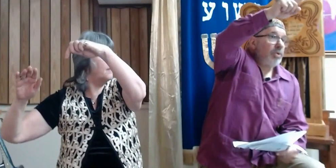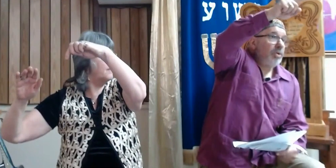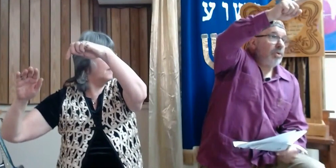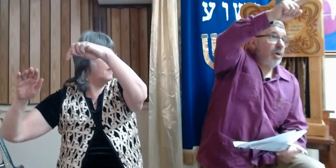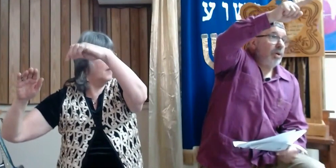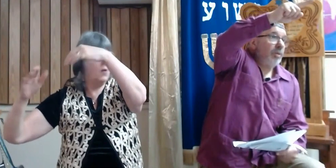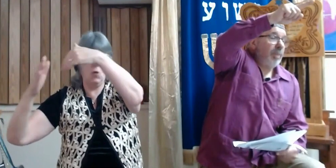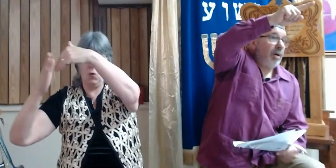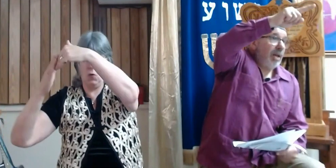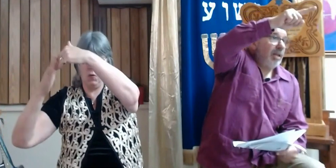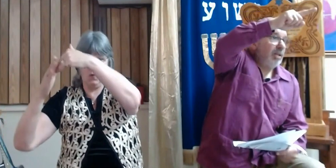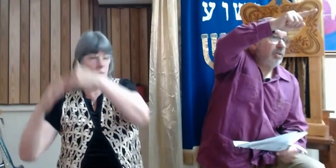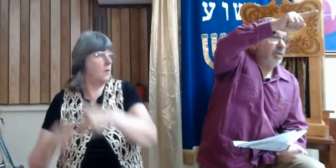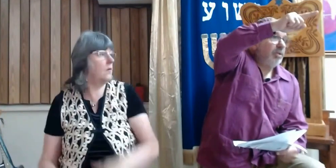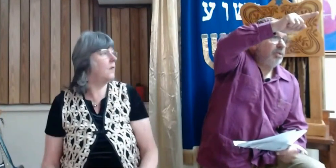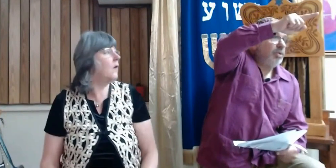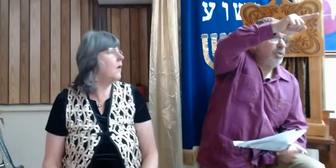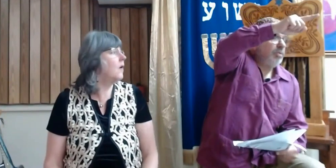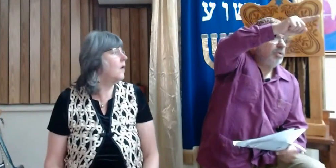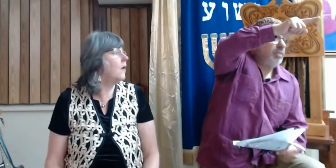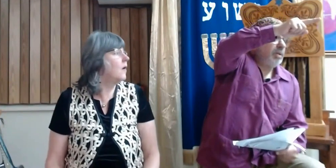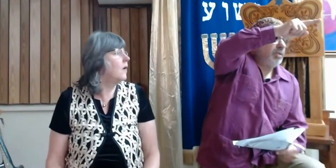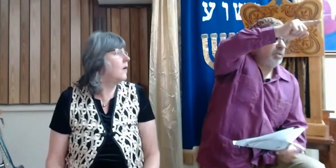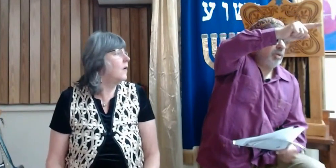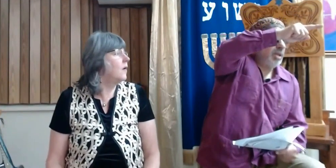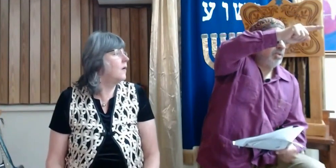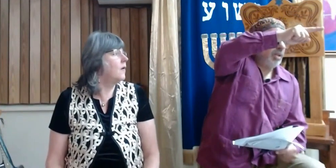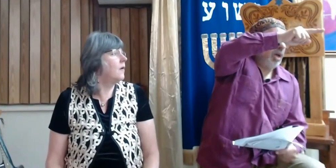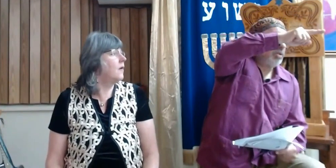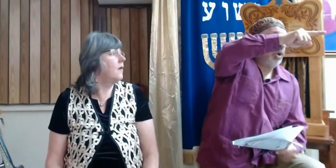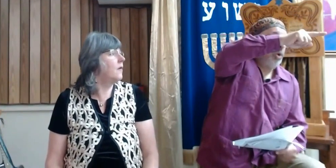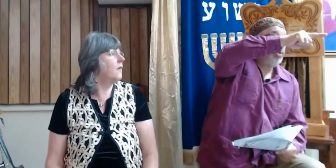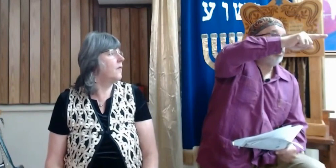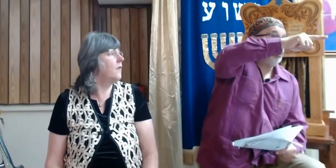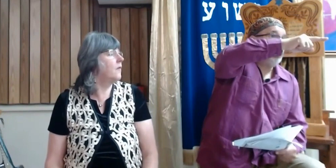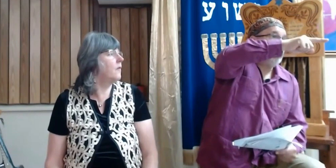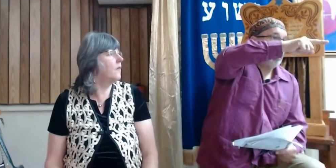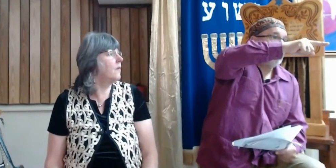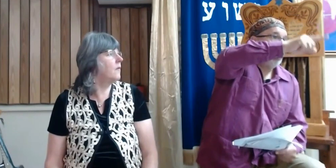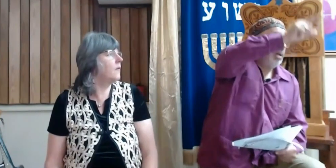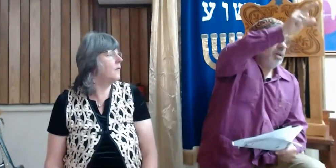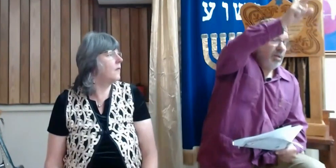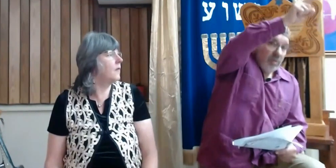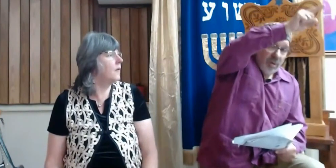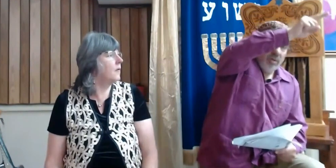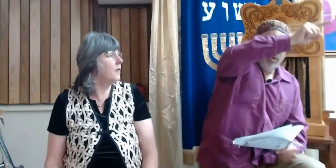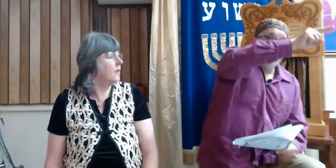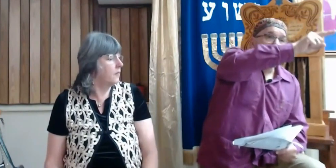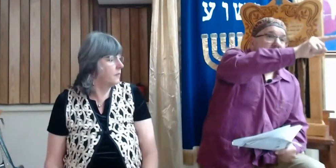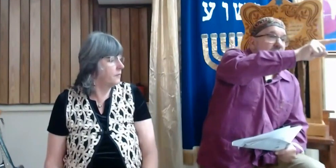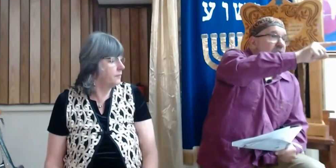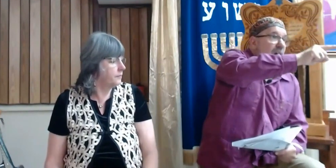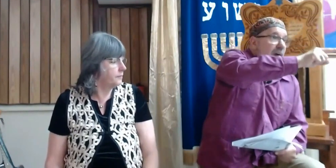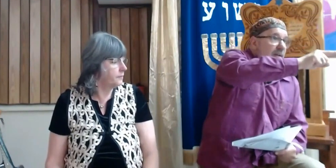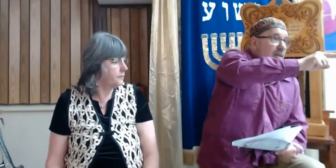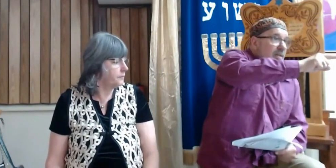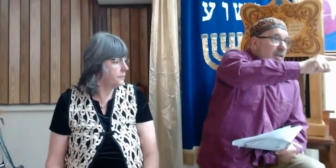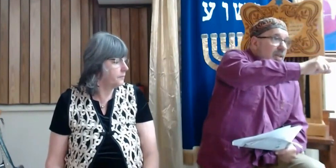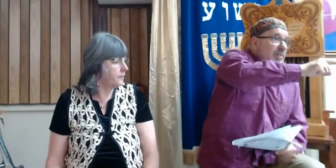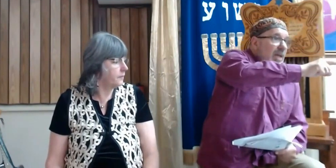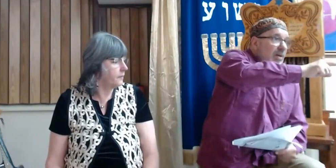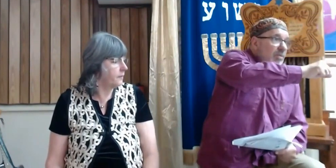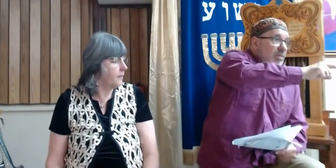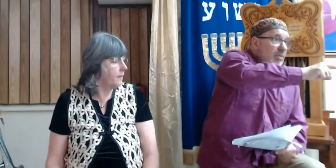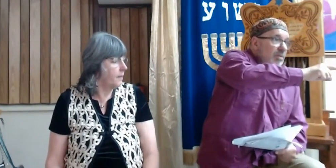closer paralleling the Mediterranean Sea. Not close to it, but on the western side.